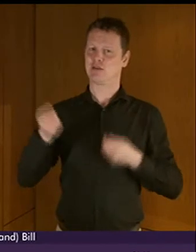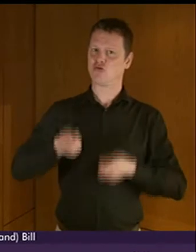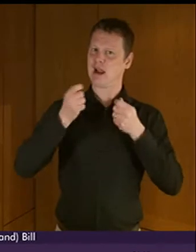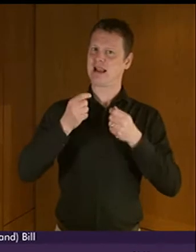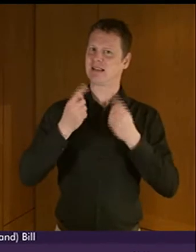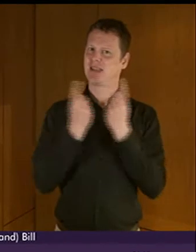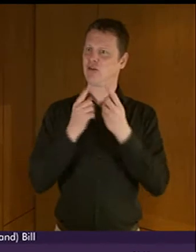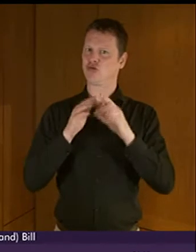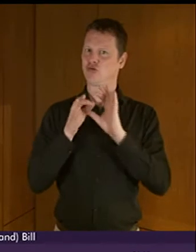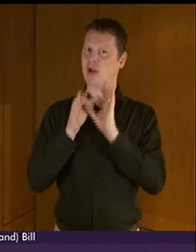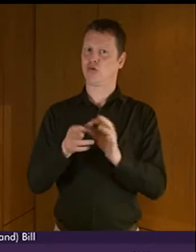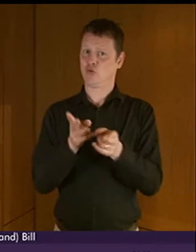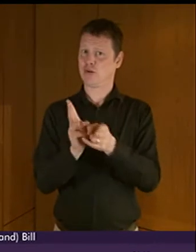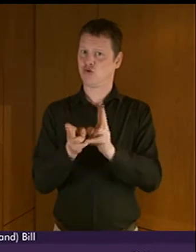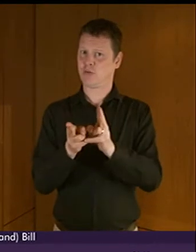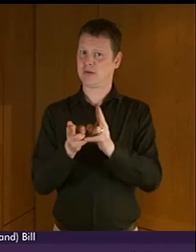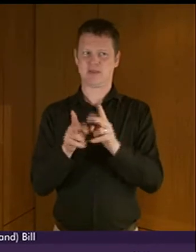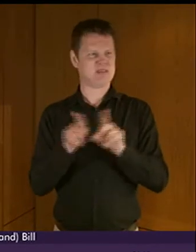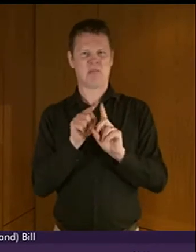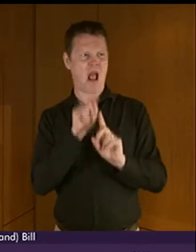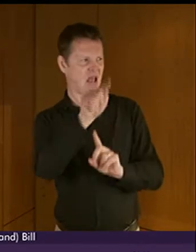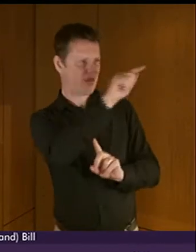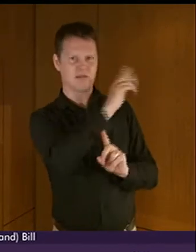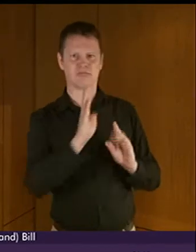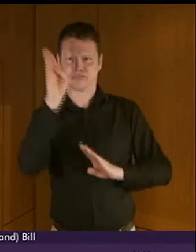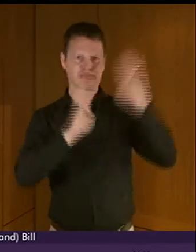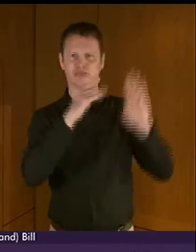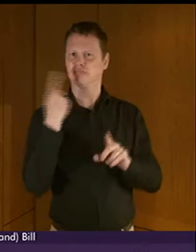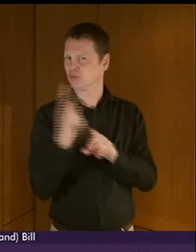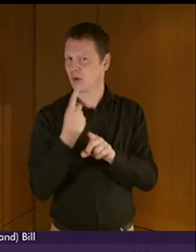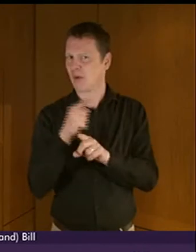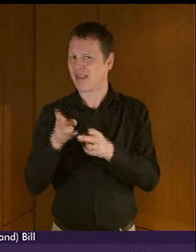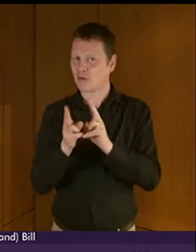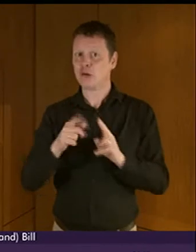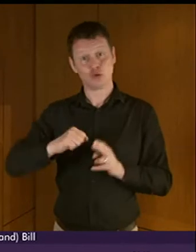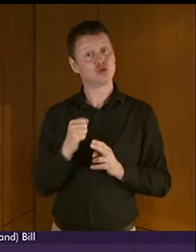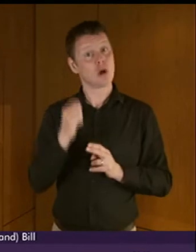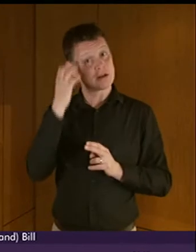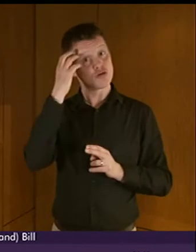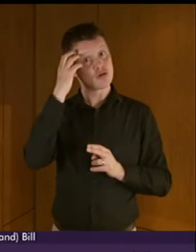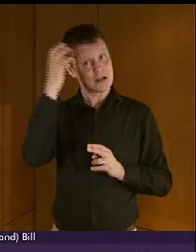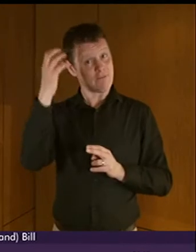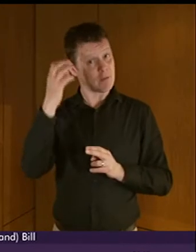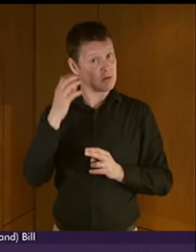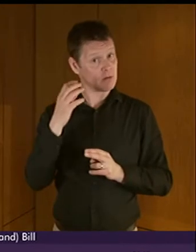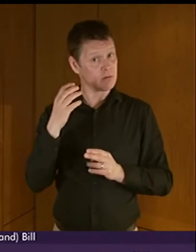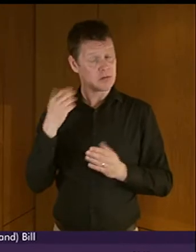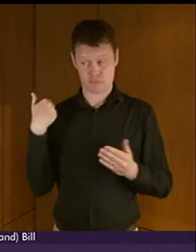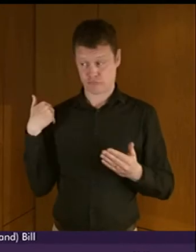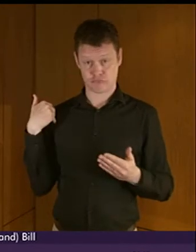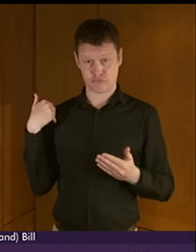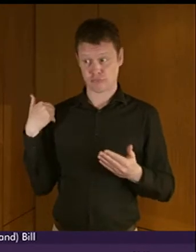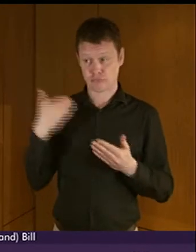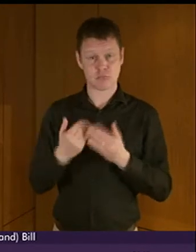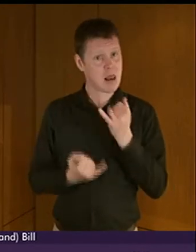a point also made by Dr Simpson and others the Scottish Government is currently putting or has been over the